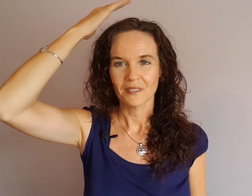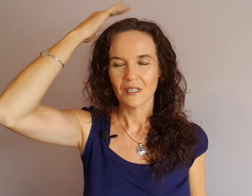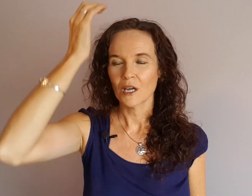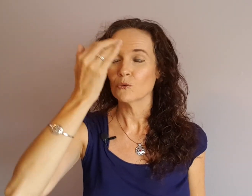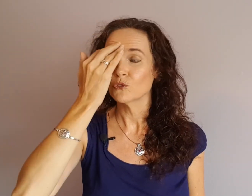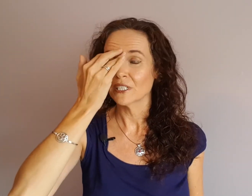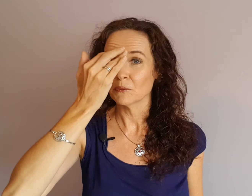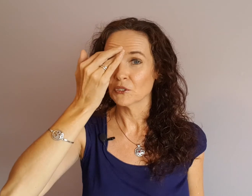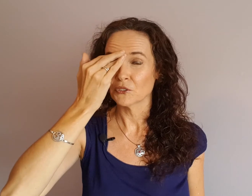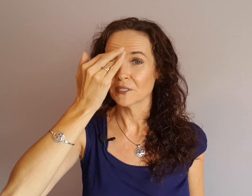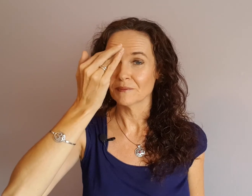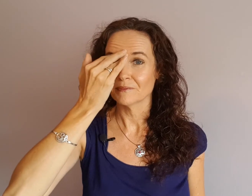I really want to do it.